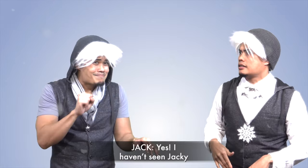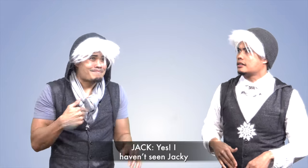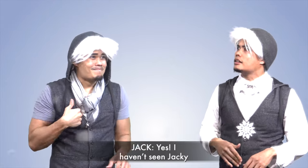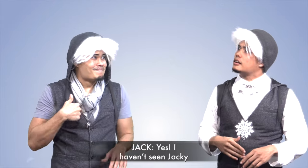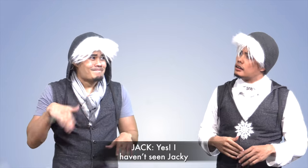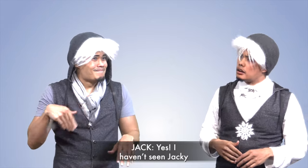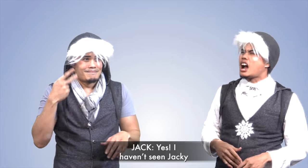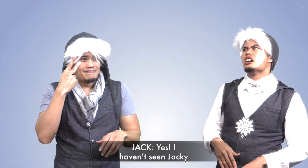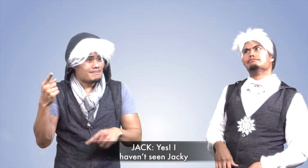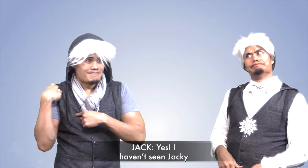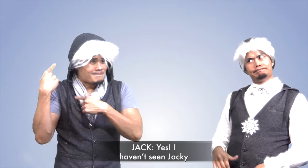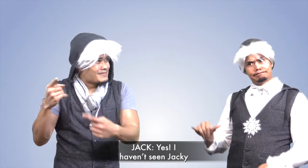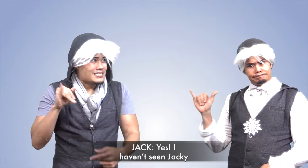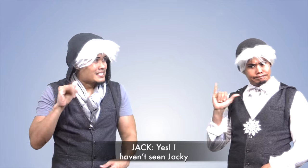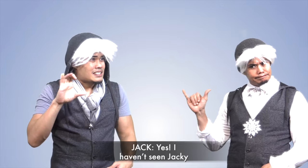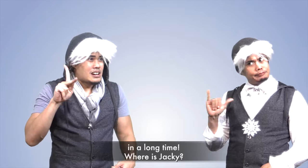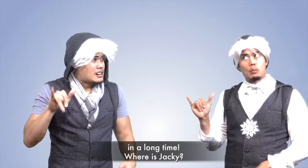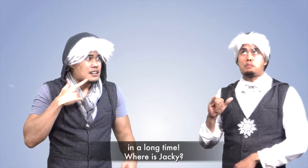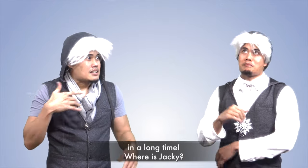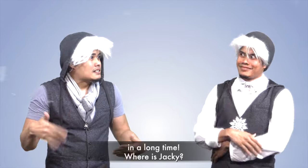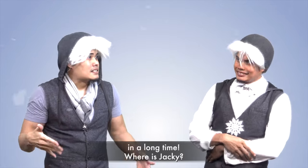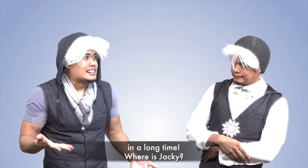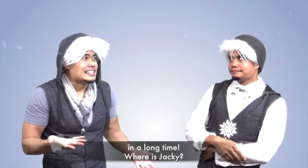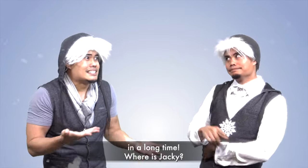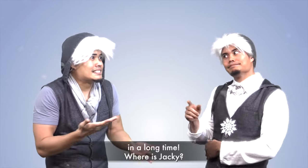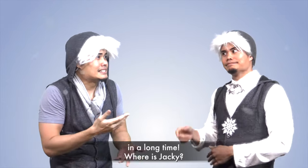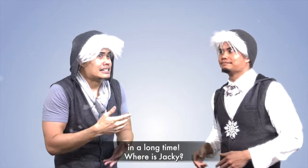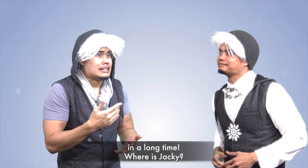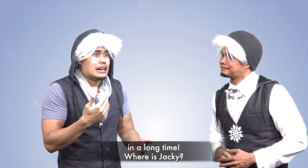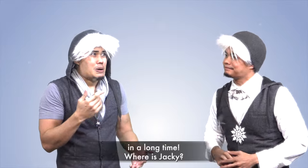Yes, I agree, but I haven't seen Jackie in a long time. Where is he?